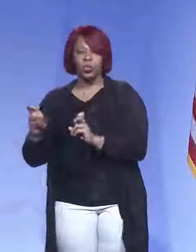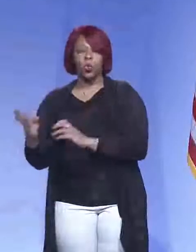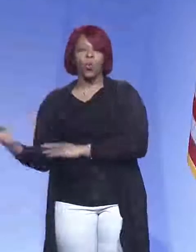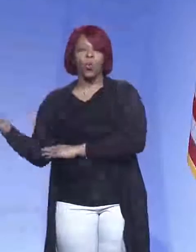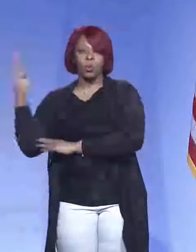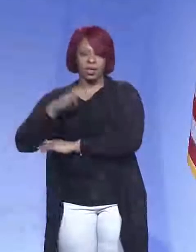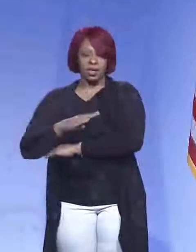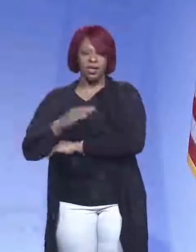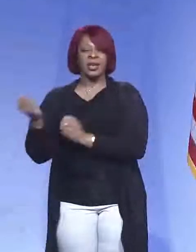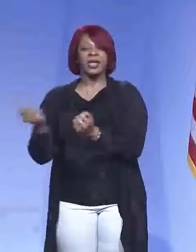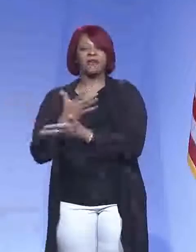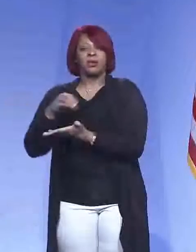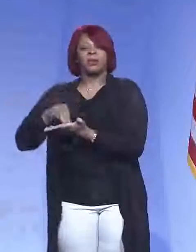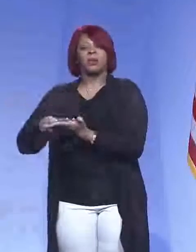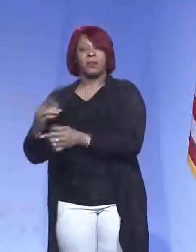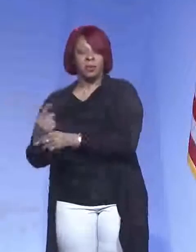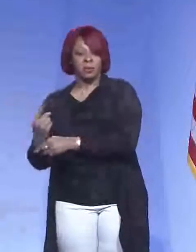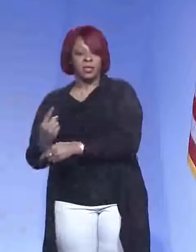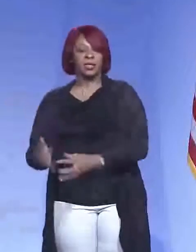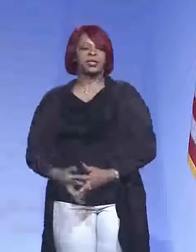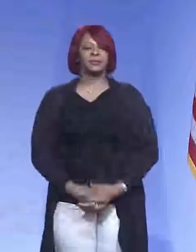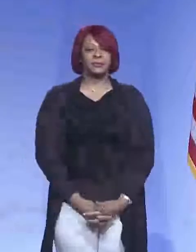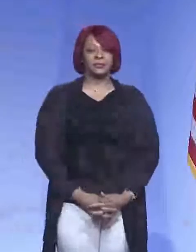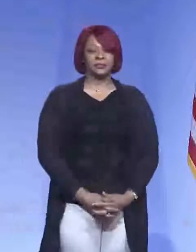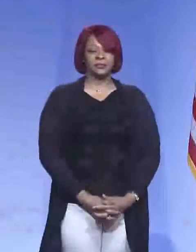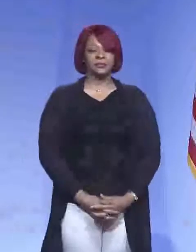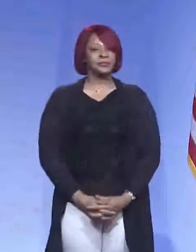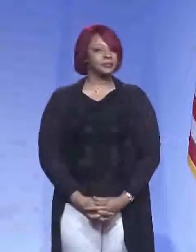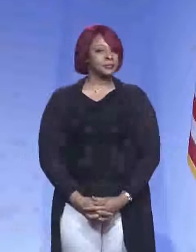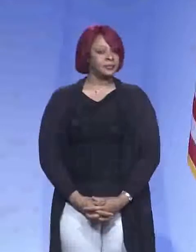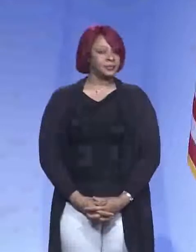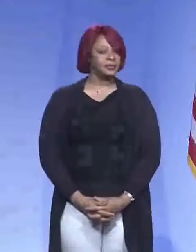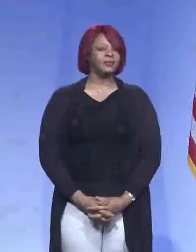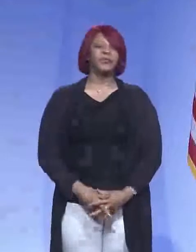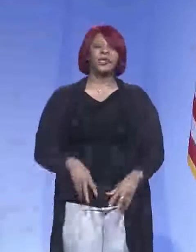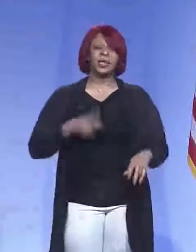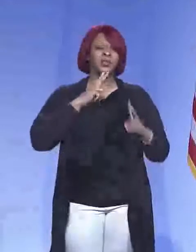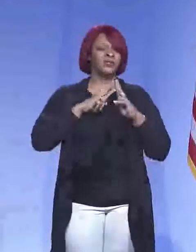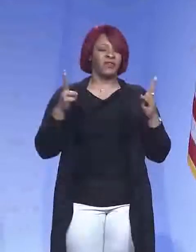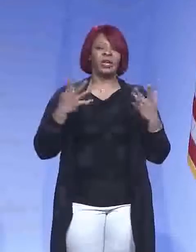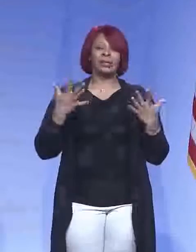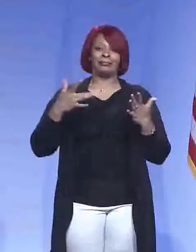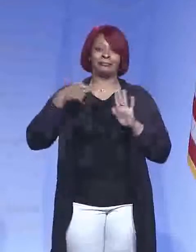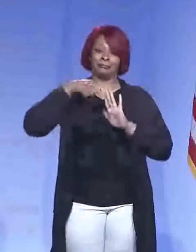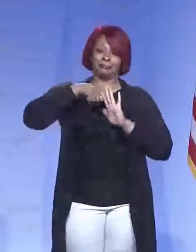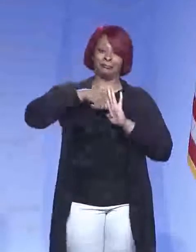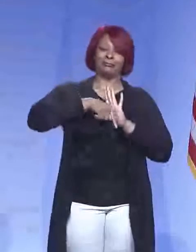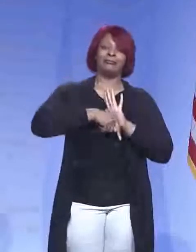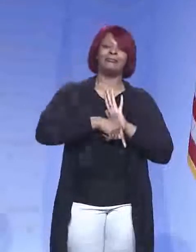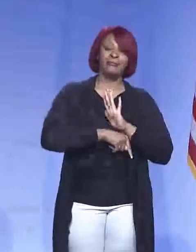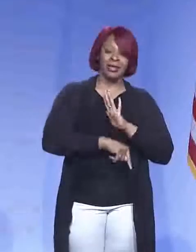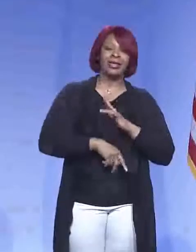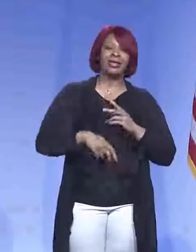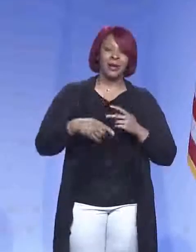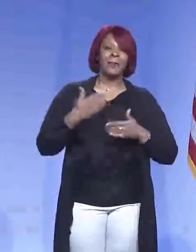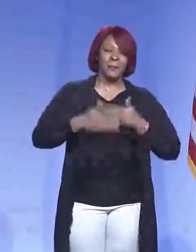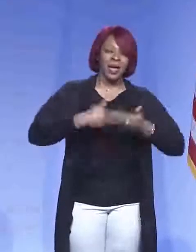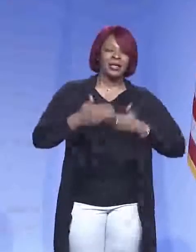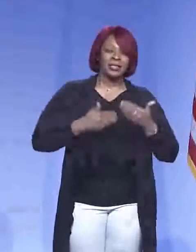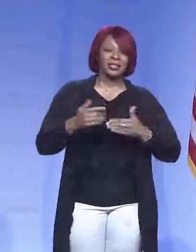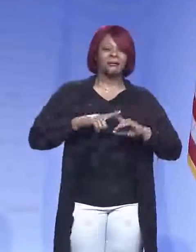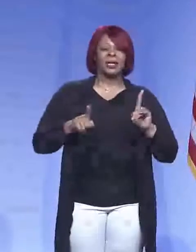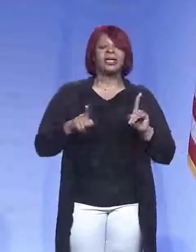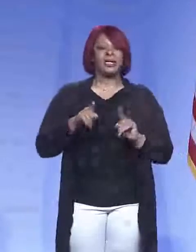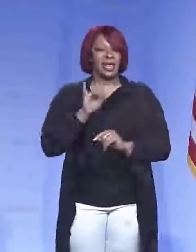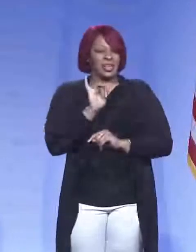day and that everything was documented properly. So, um, it's a very, uh, meticulous process. Um, but it's a very, uh,